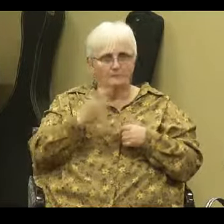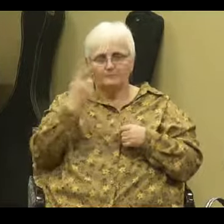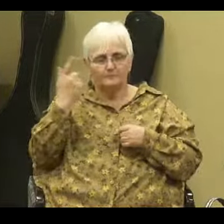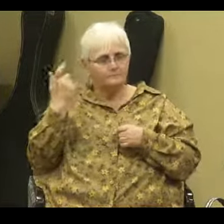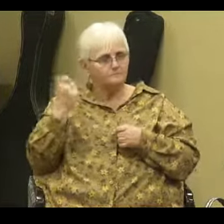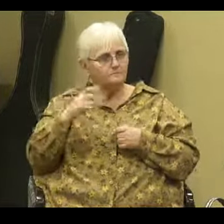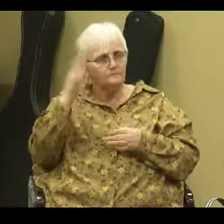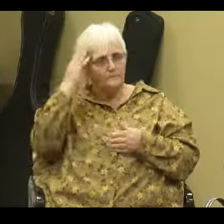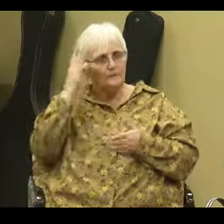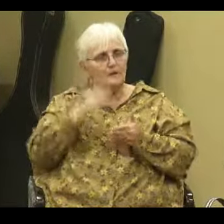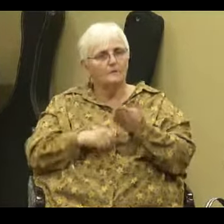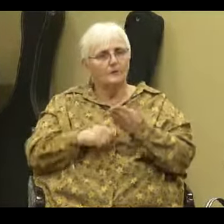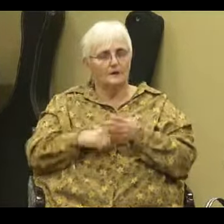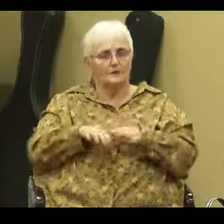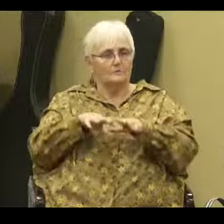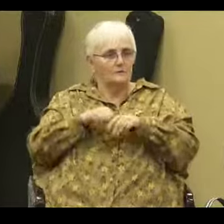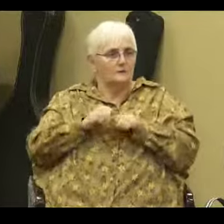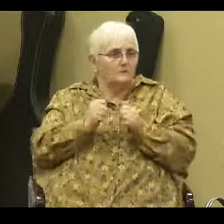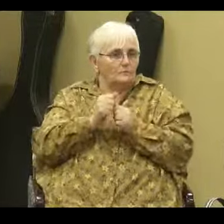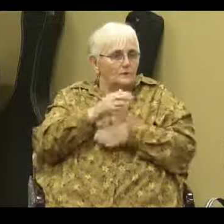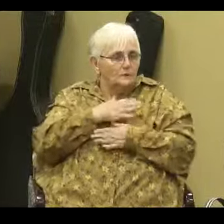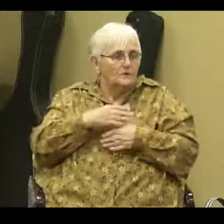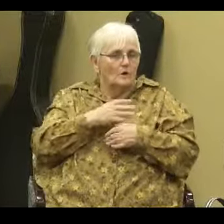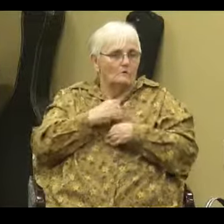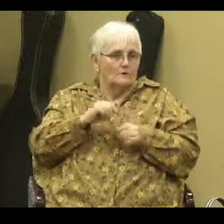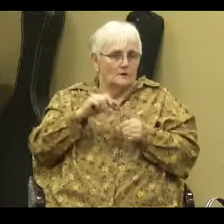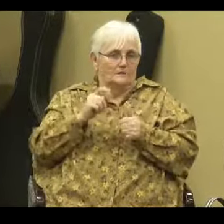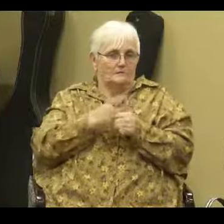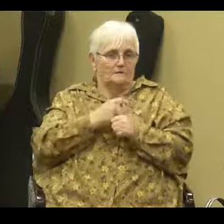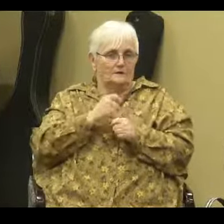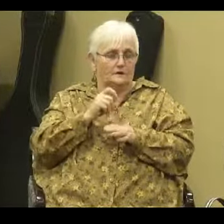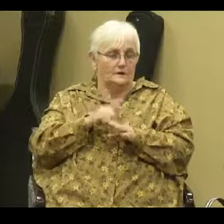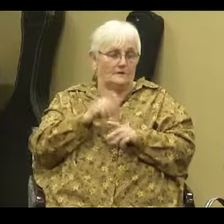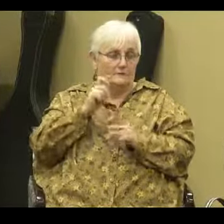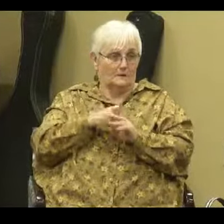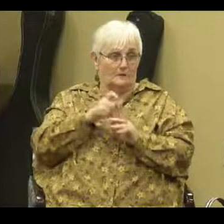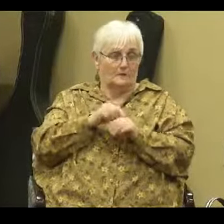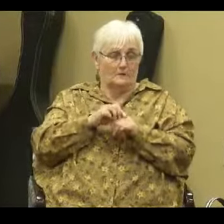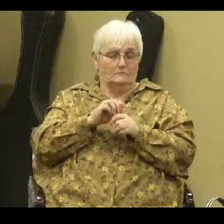you know what, I was received with joy over the first persecution. Amen. It fails.